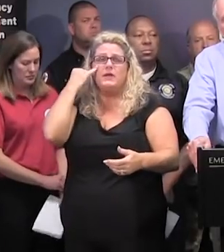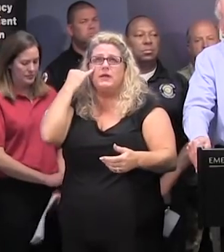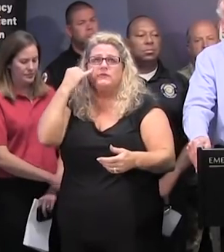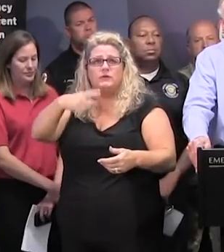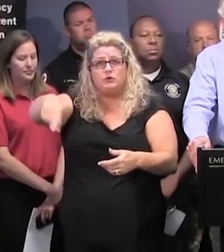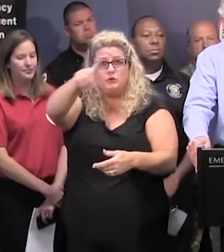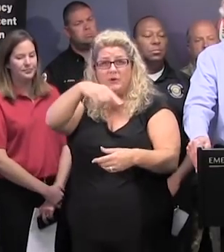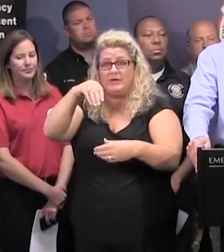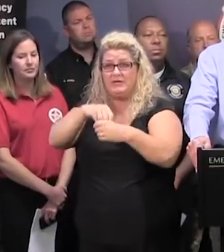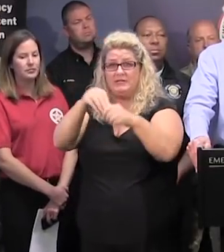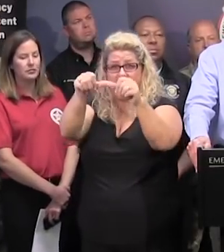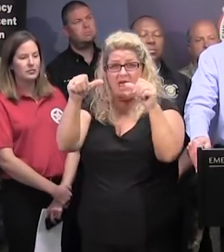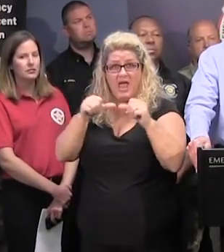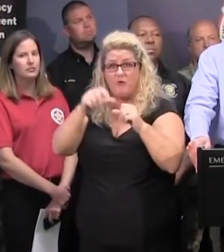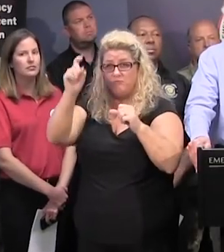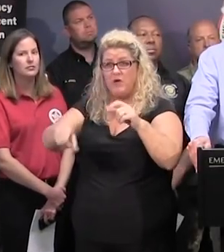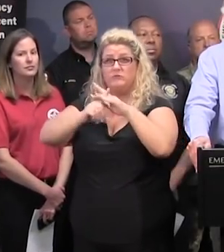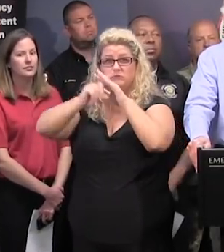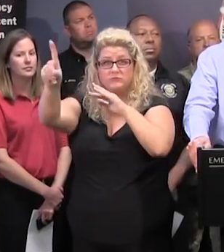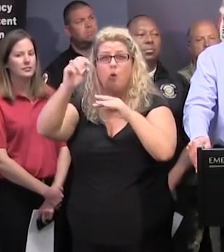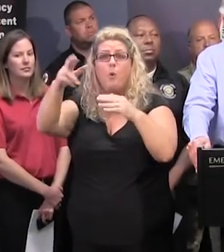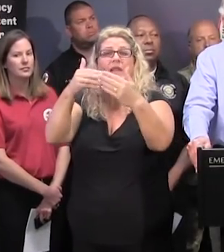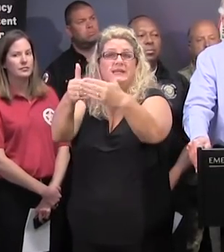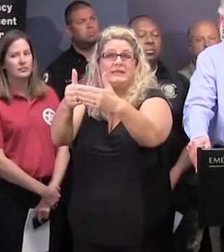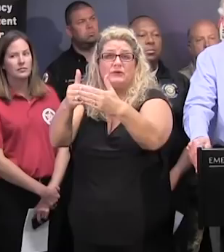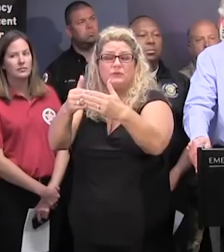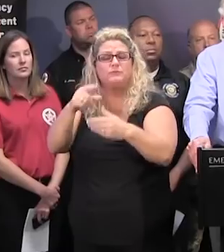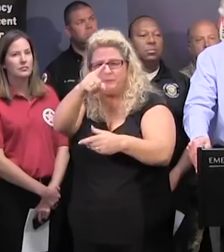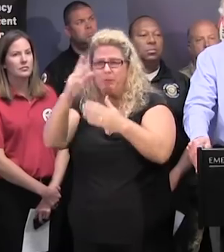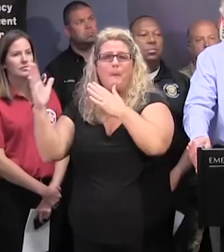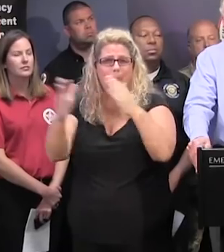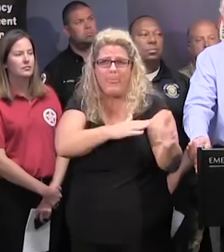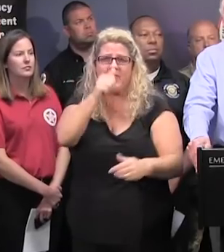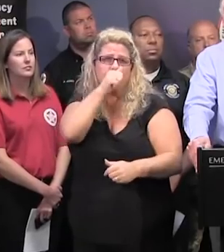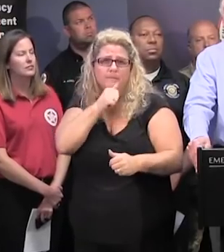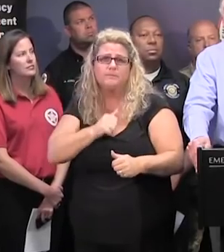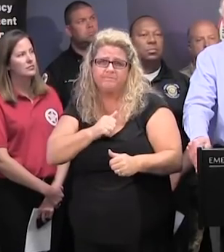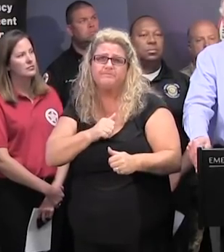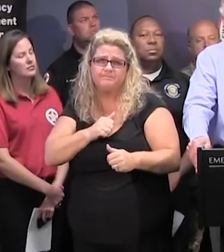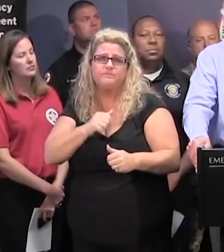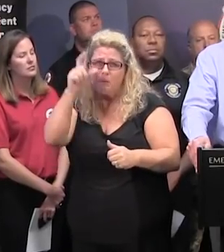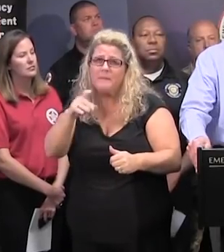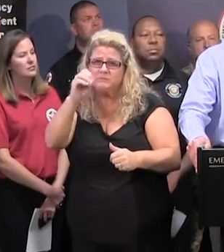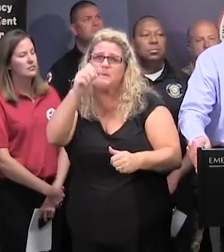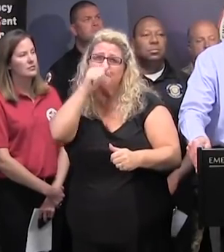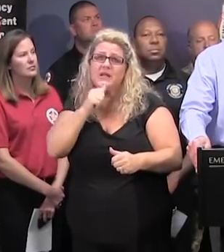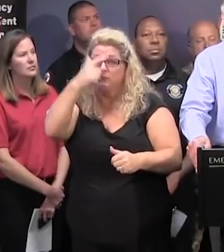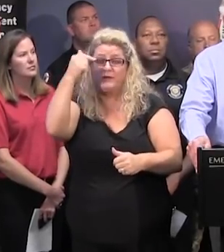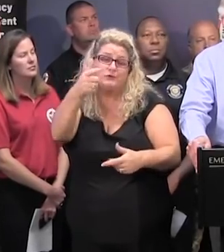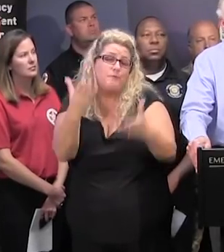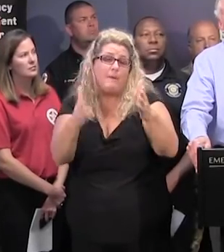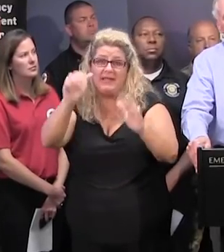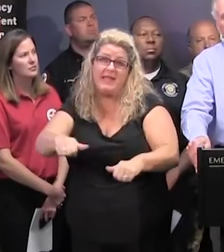in those areas or you are outside of those areas, you should plan to be patient because you may not be leaving wherever